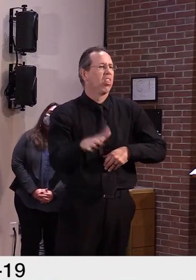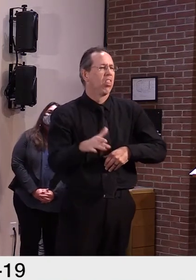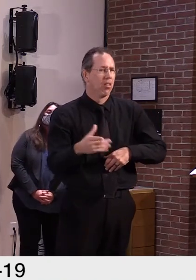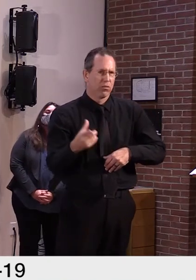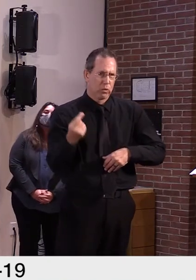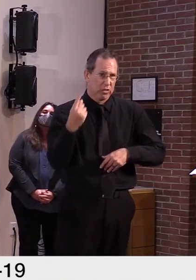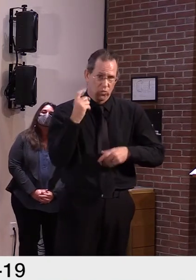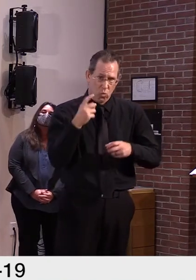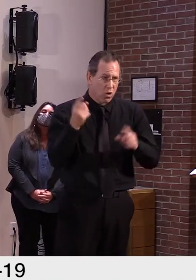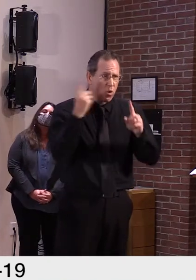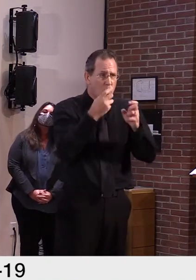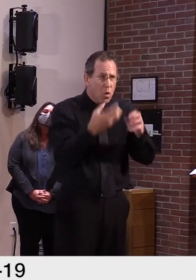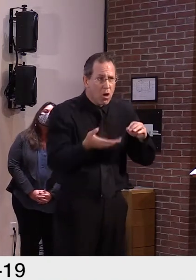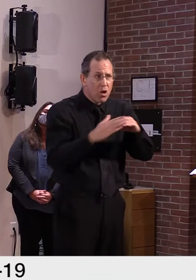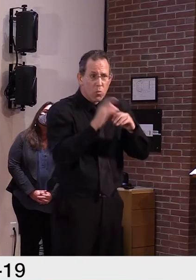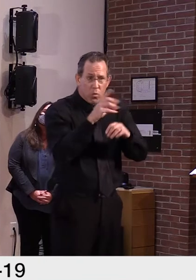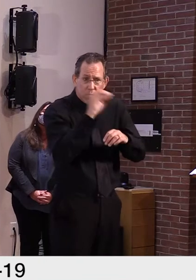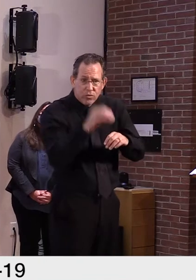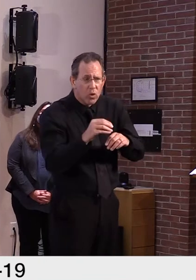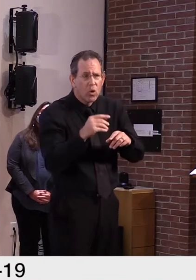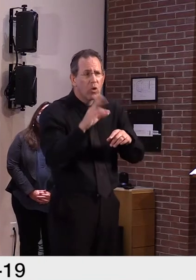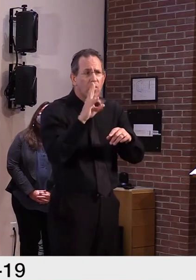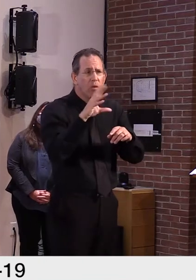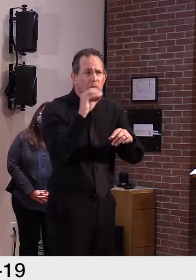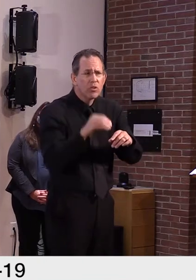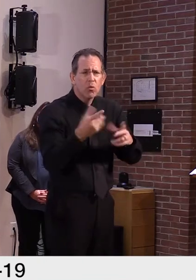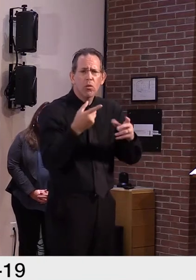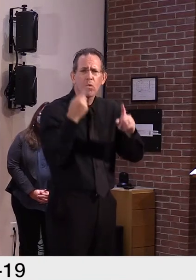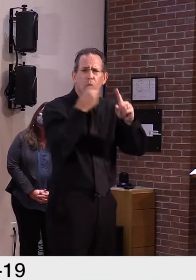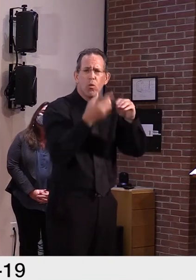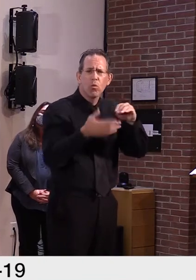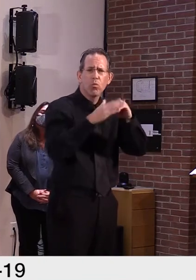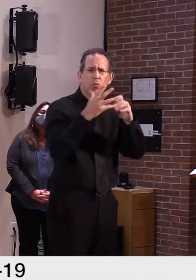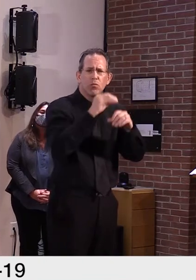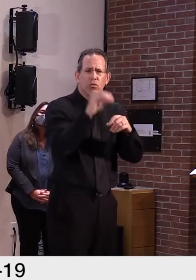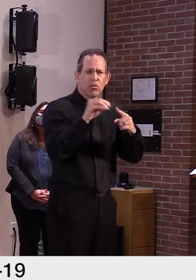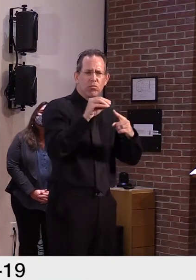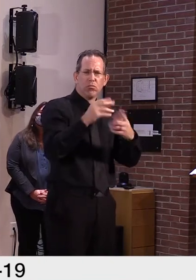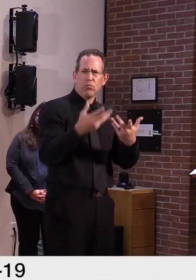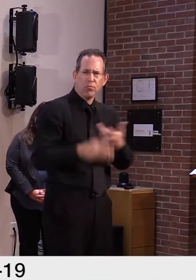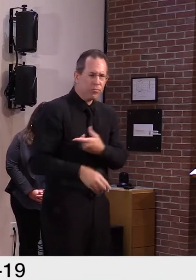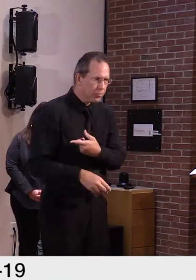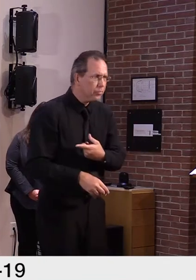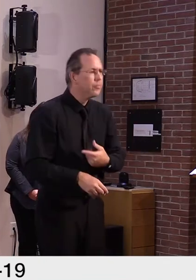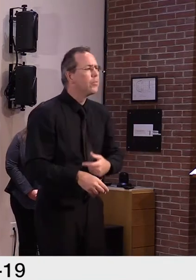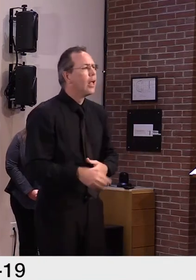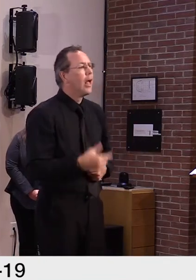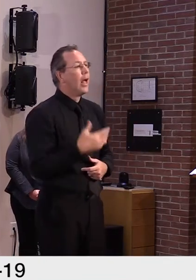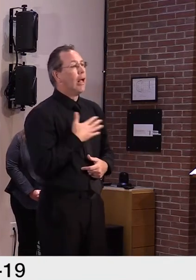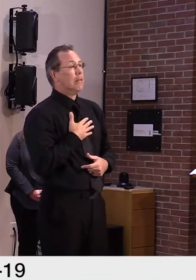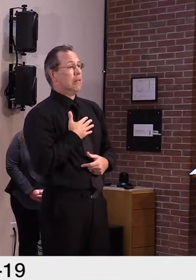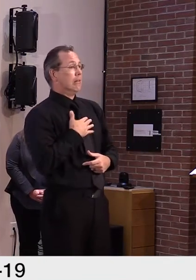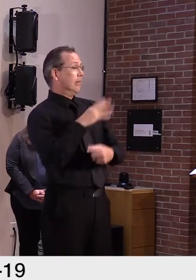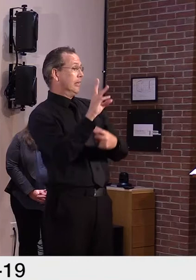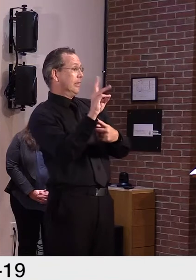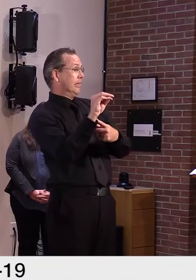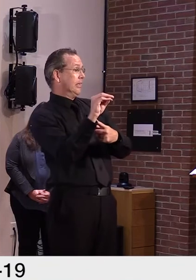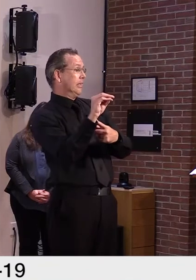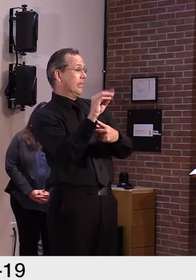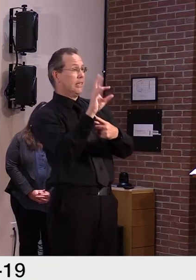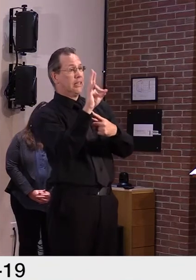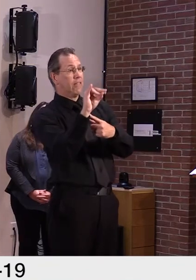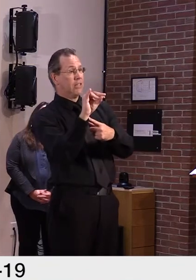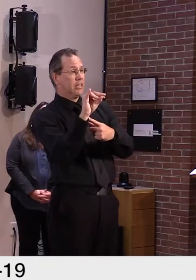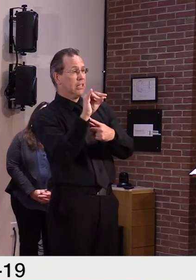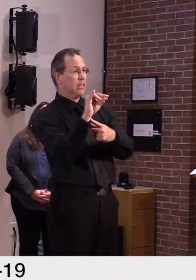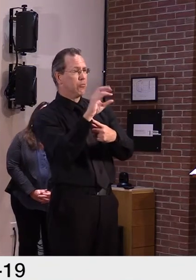We've ordered vaccine well in excess of previous years, so aspirationally we want to get